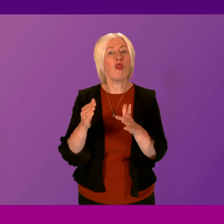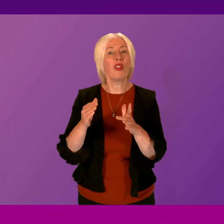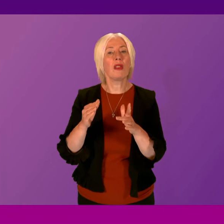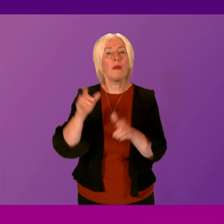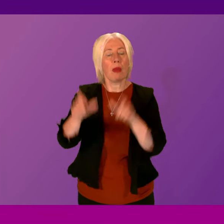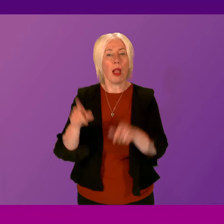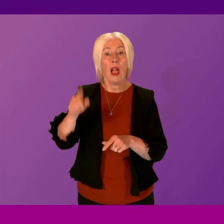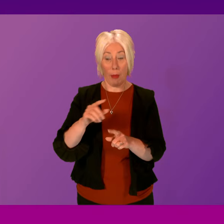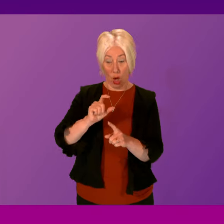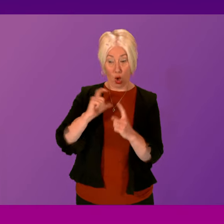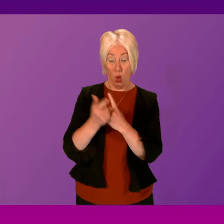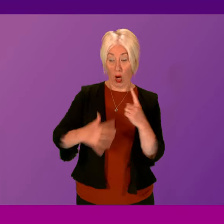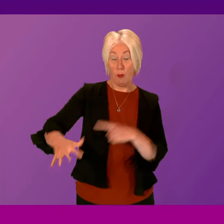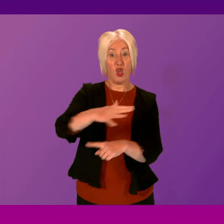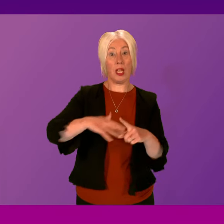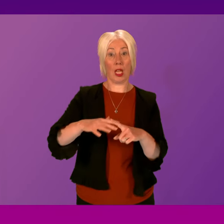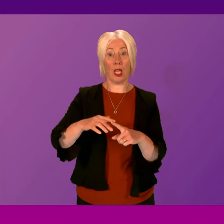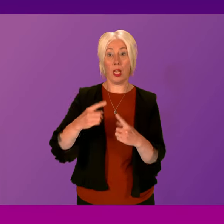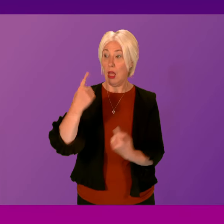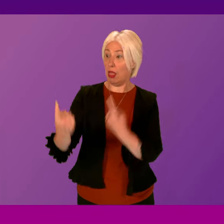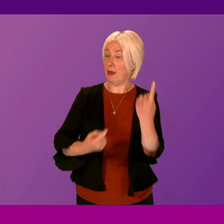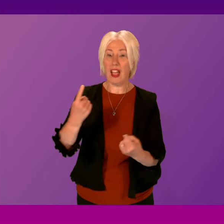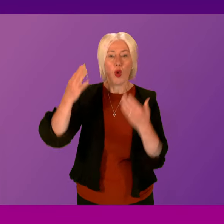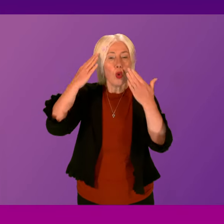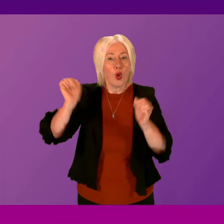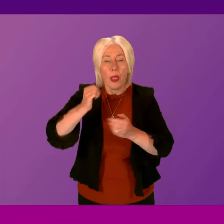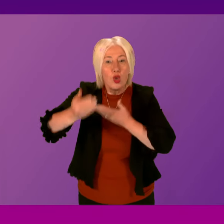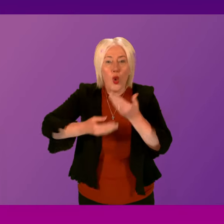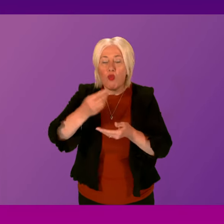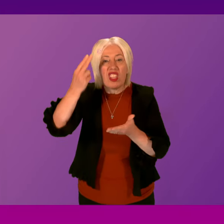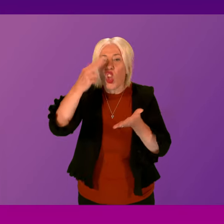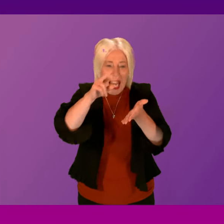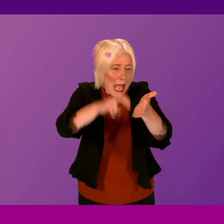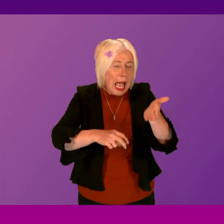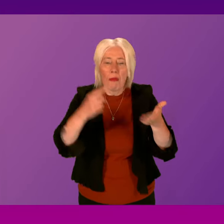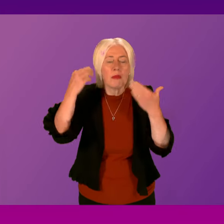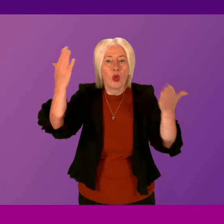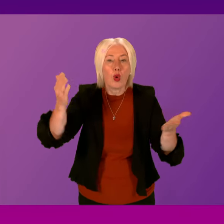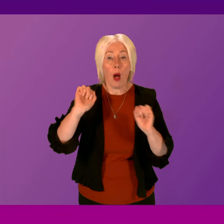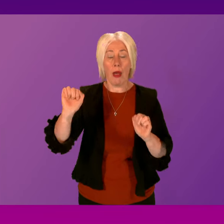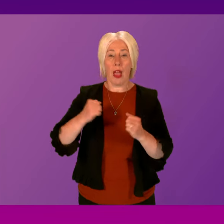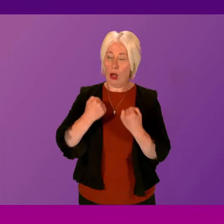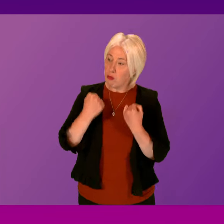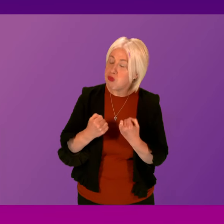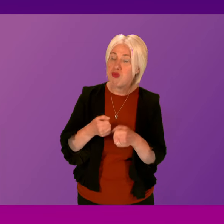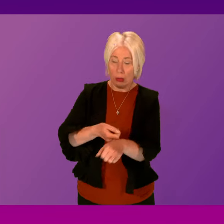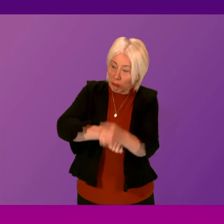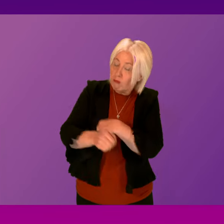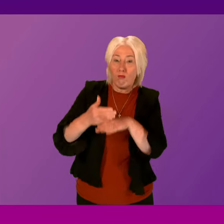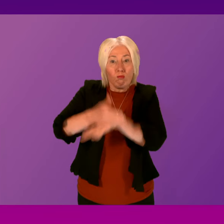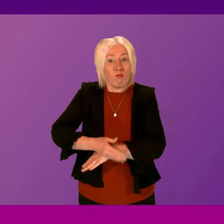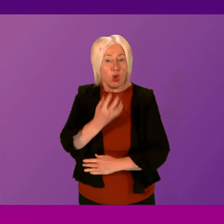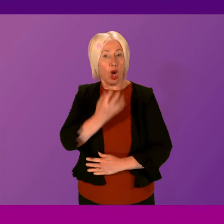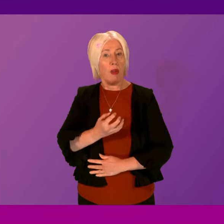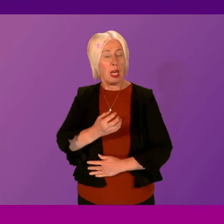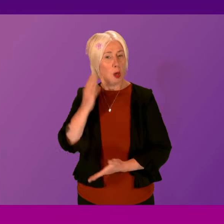communities. Many of them, their stories are not known, who are not named, but through their courageous action ensure that there's an